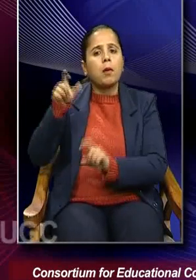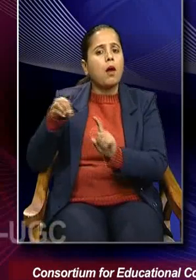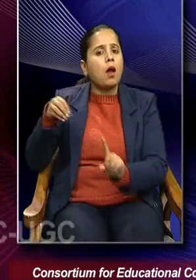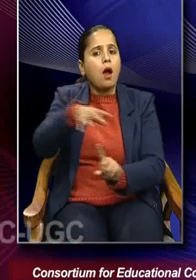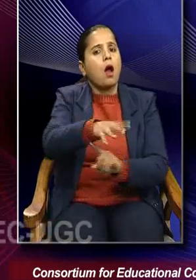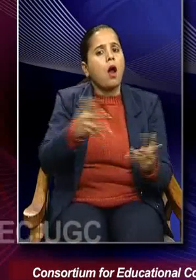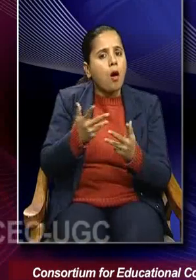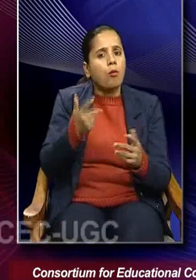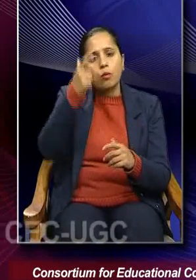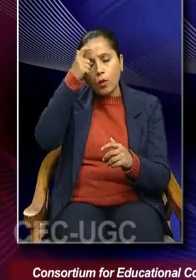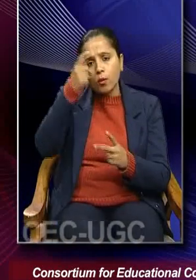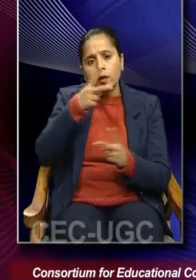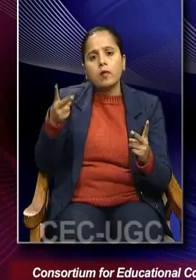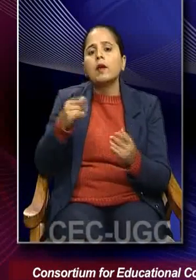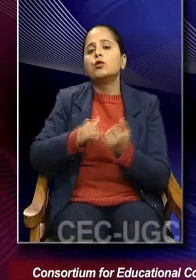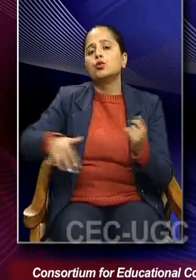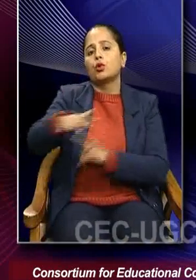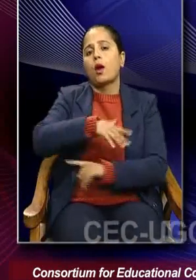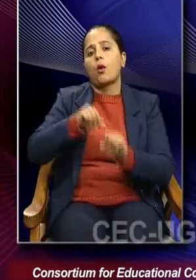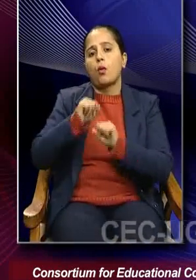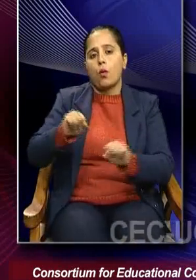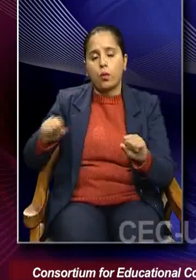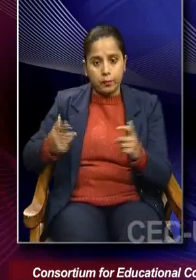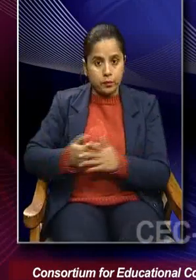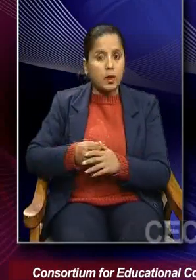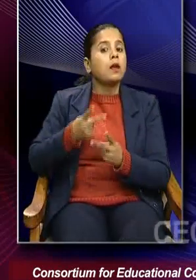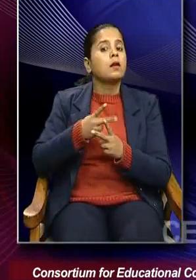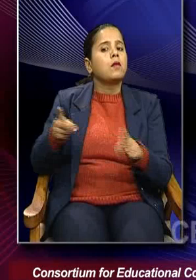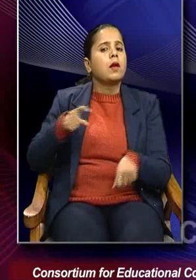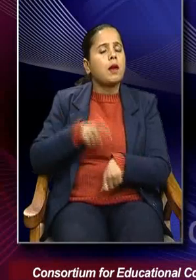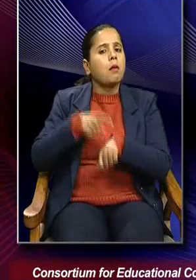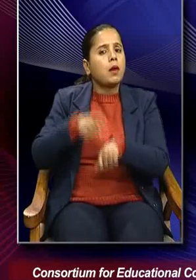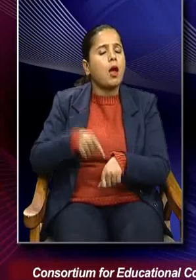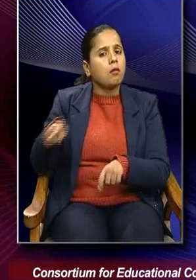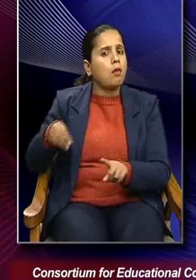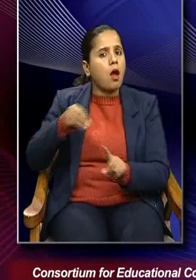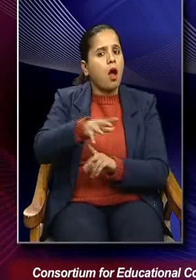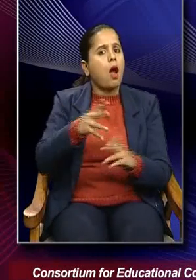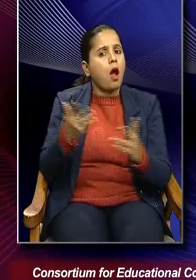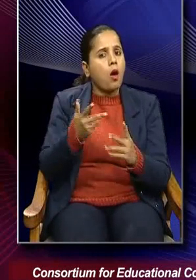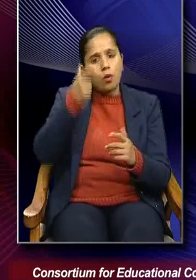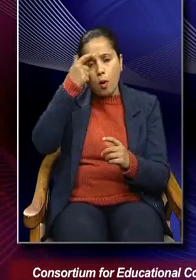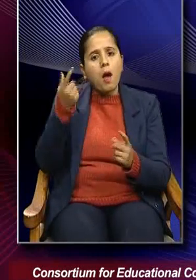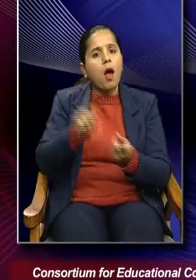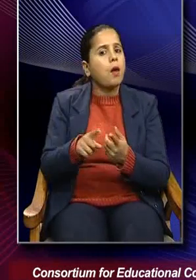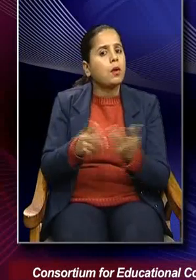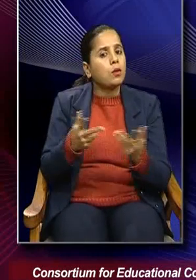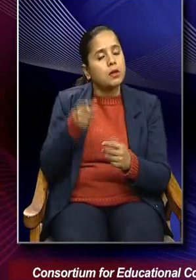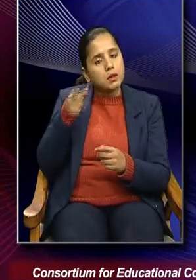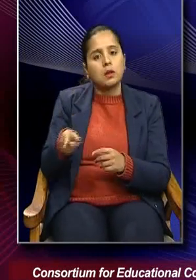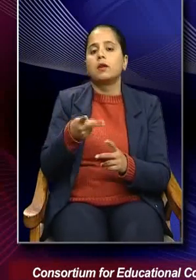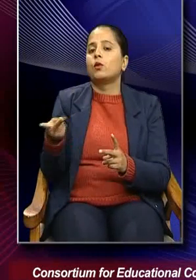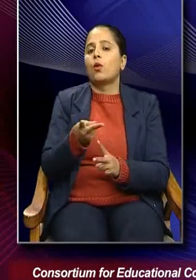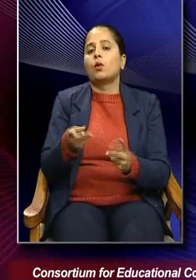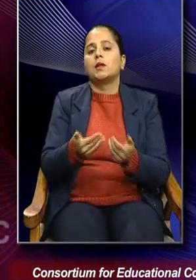in different society in different period of time. And that is how a